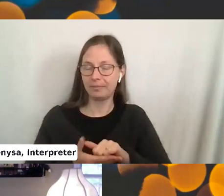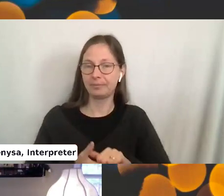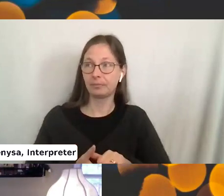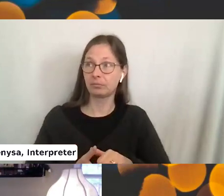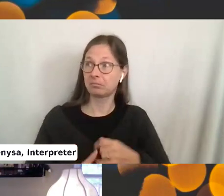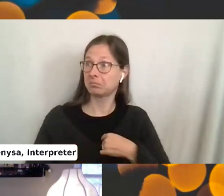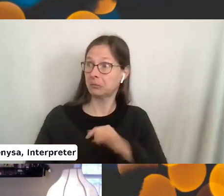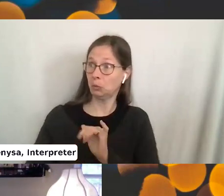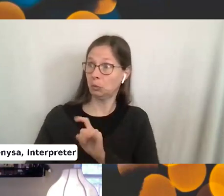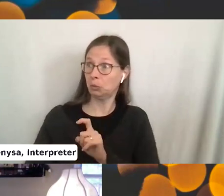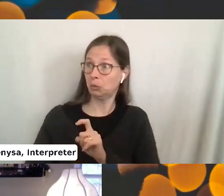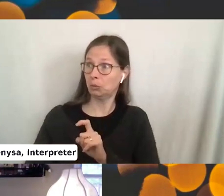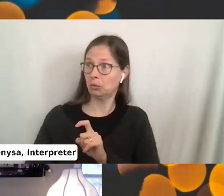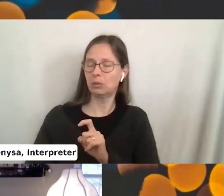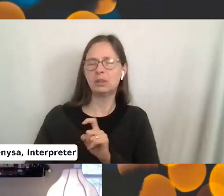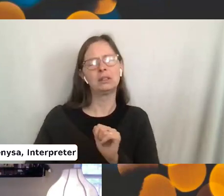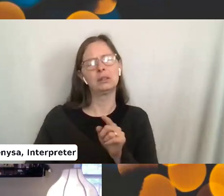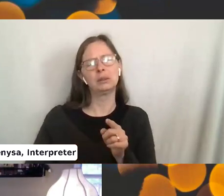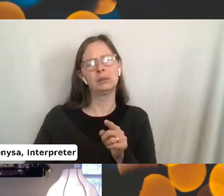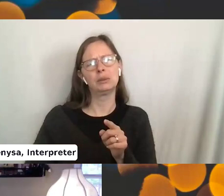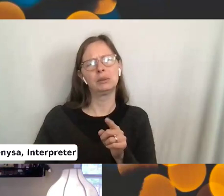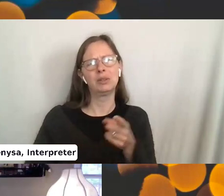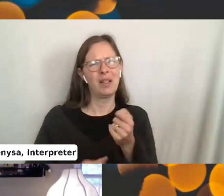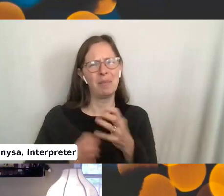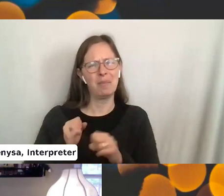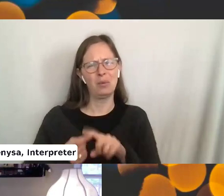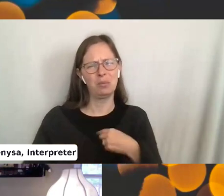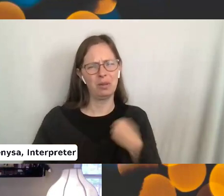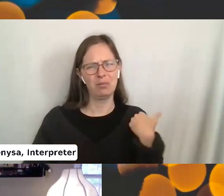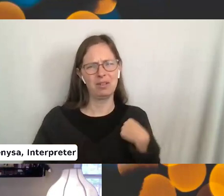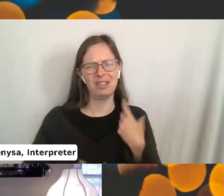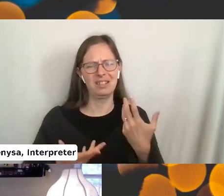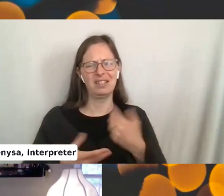invite for that, Charlie? No, I don't. You were kind of mean to me earlier. All right. Sorry. All right.